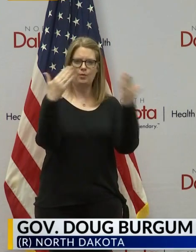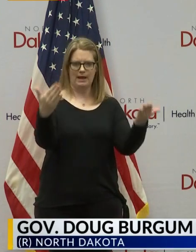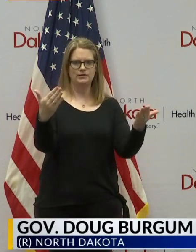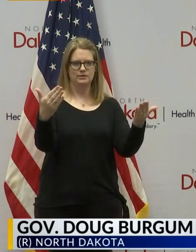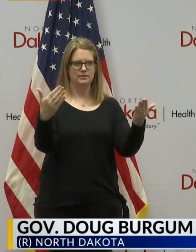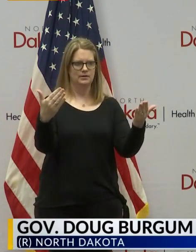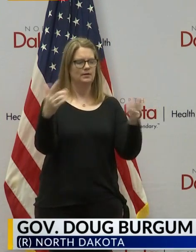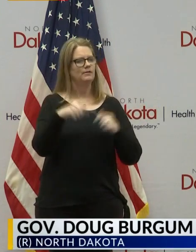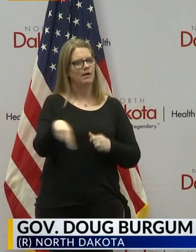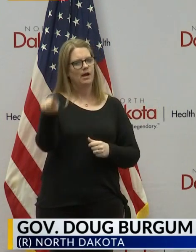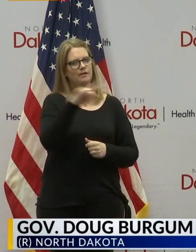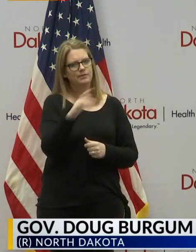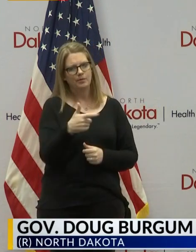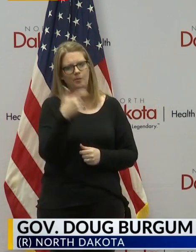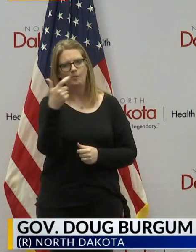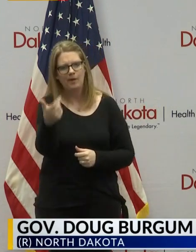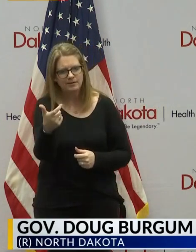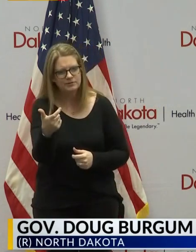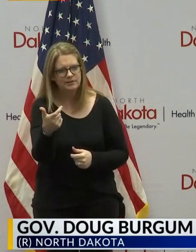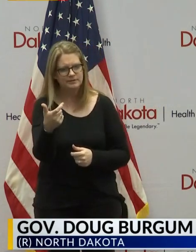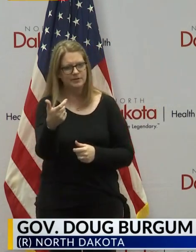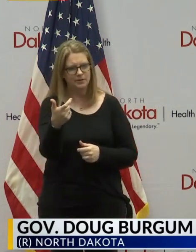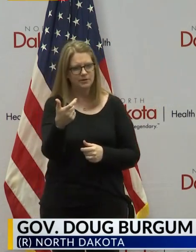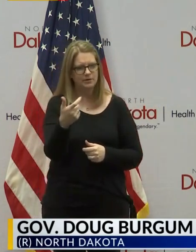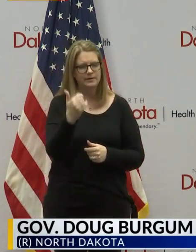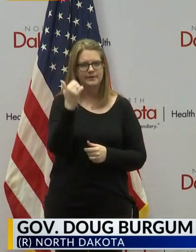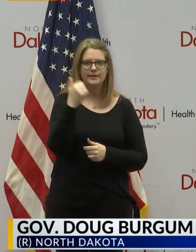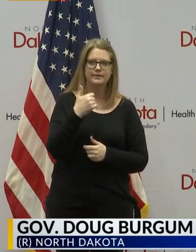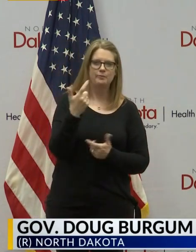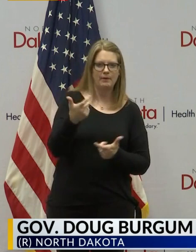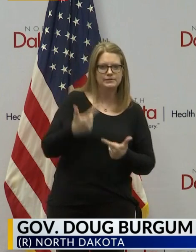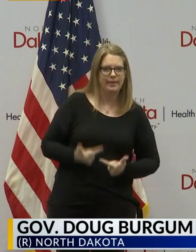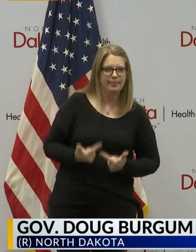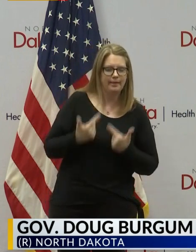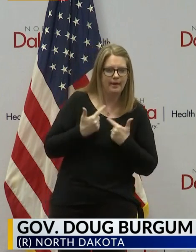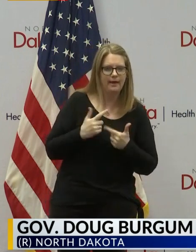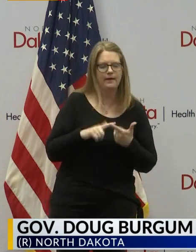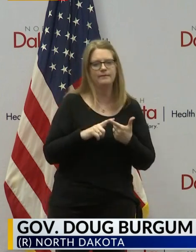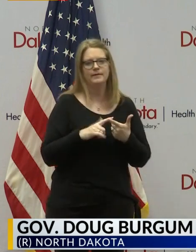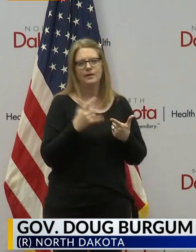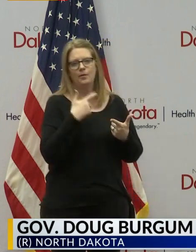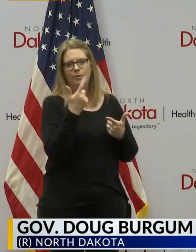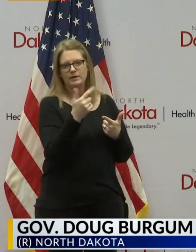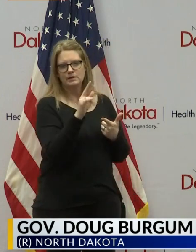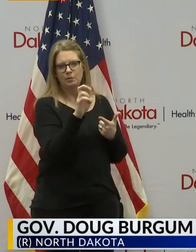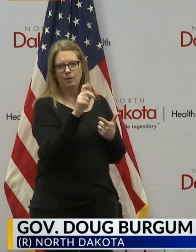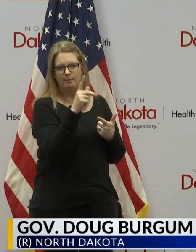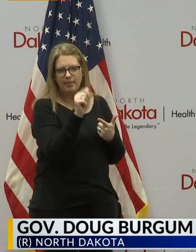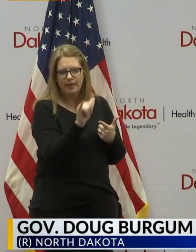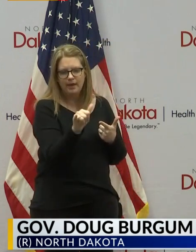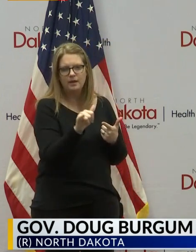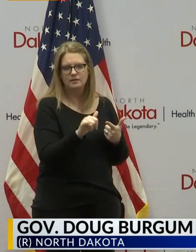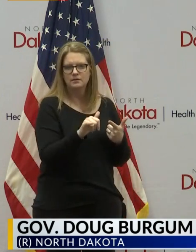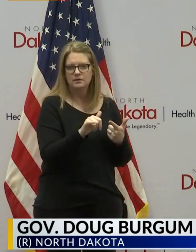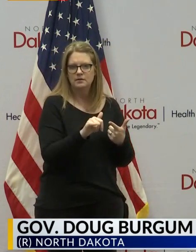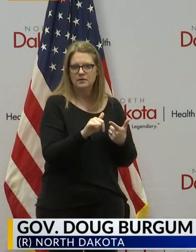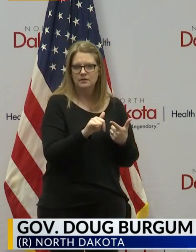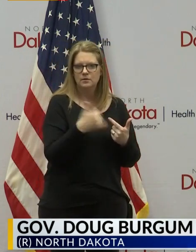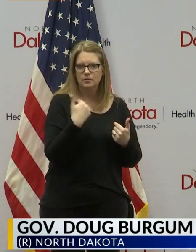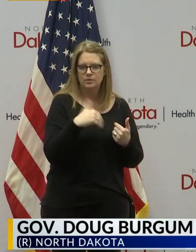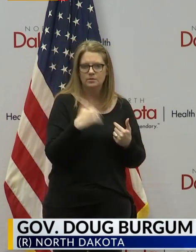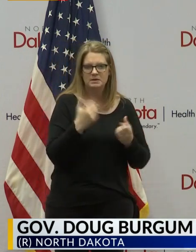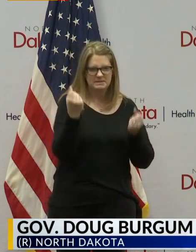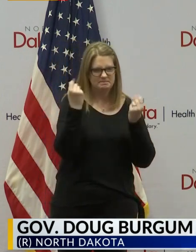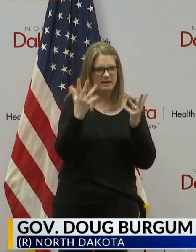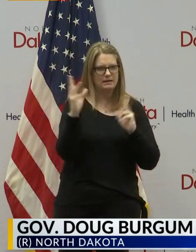tuning in regularly whether you're watching live or whether you're watching on the replay because we know we've got a lot of